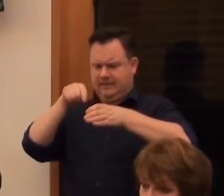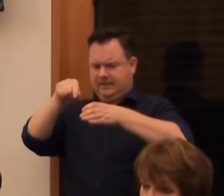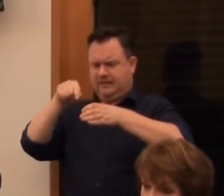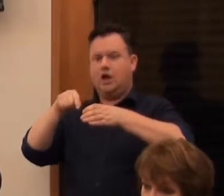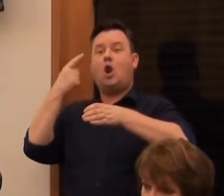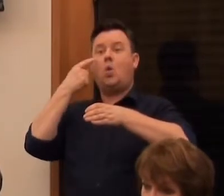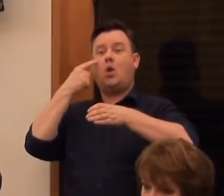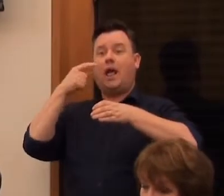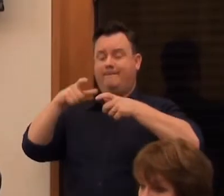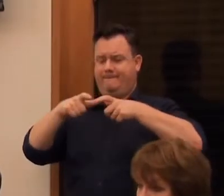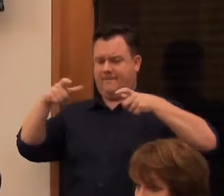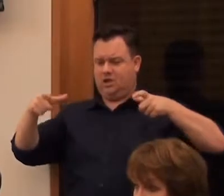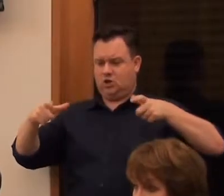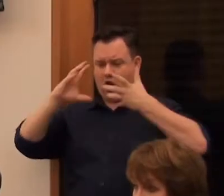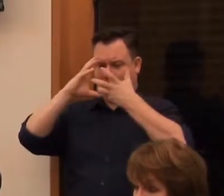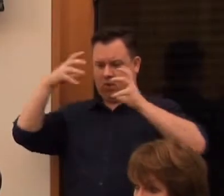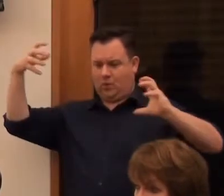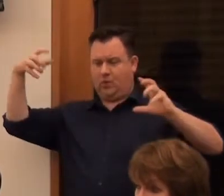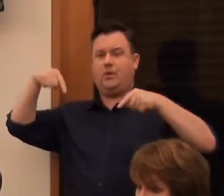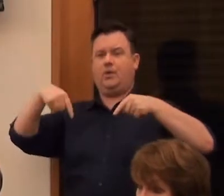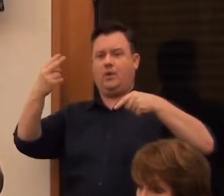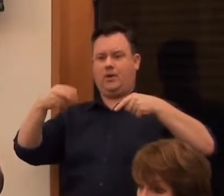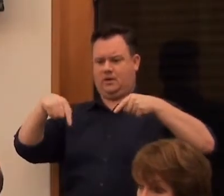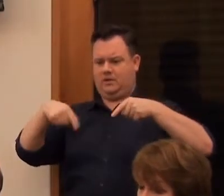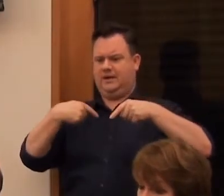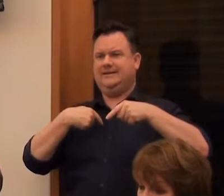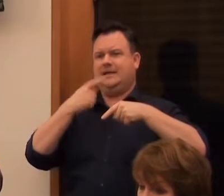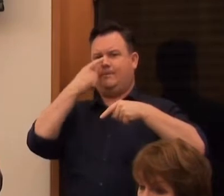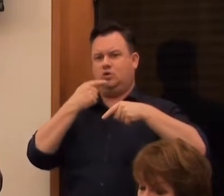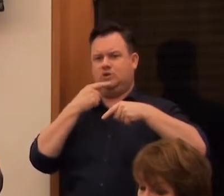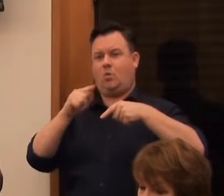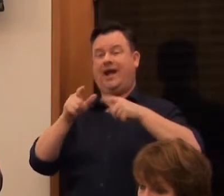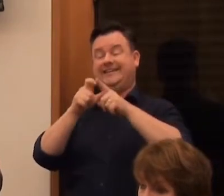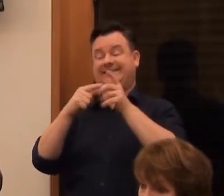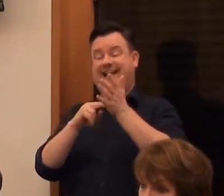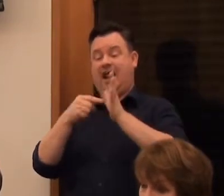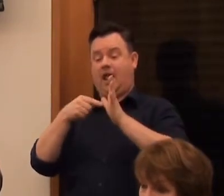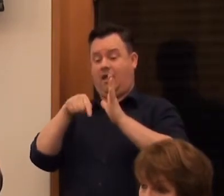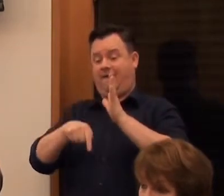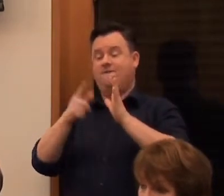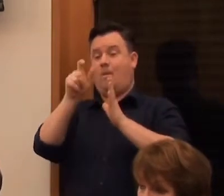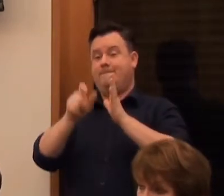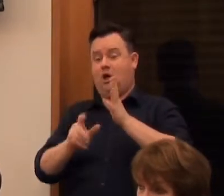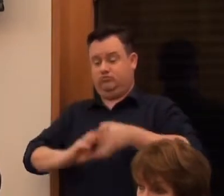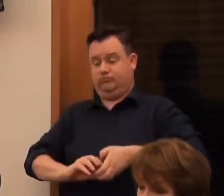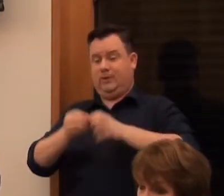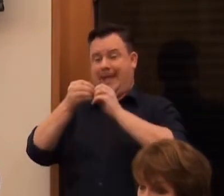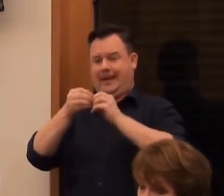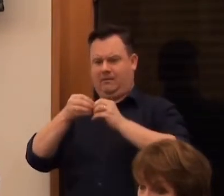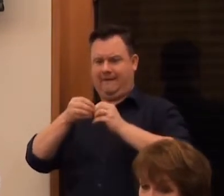actually probably the most realistic portrait of someone you could have. it contains these instructions to remake them. So